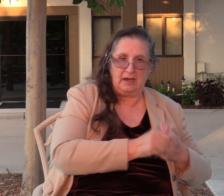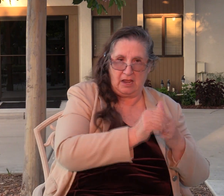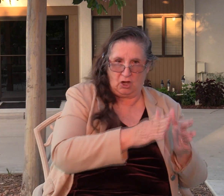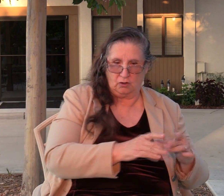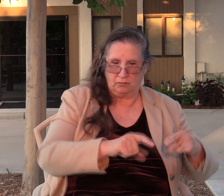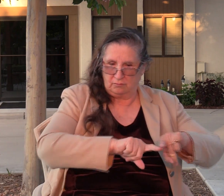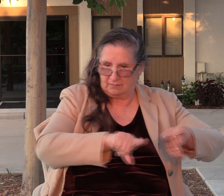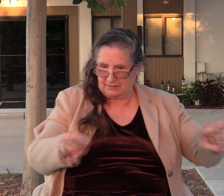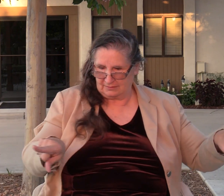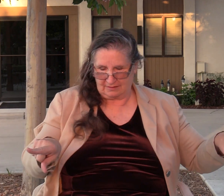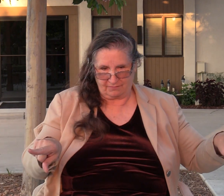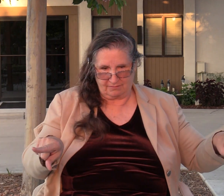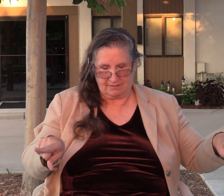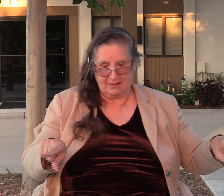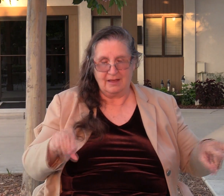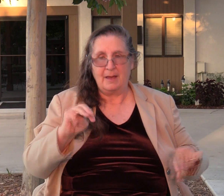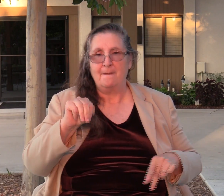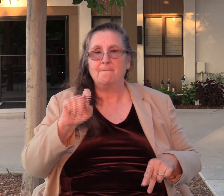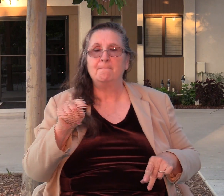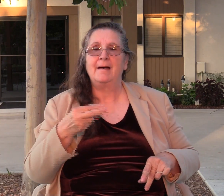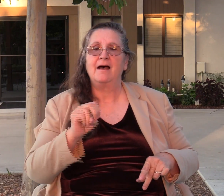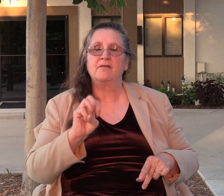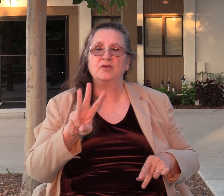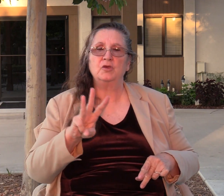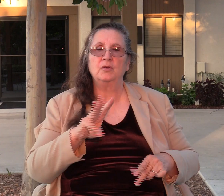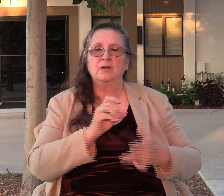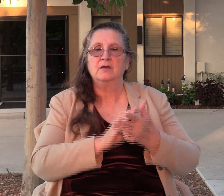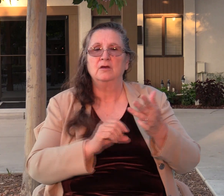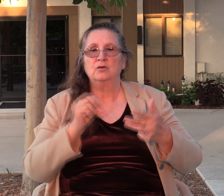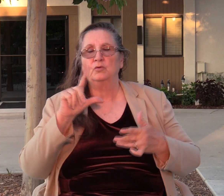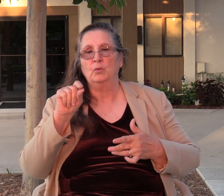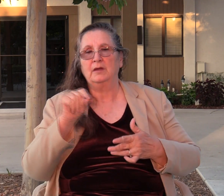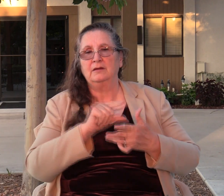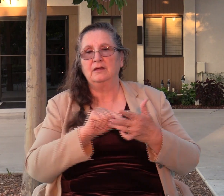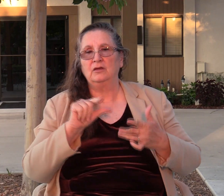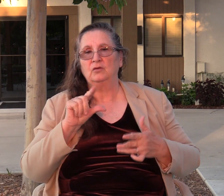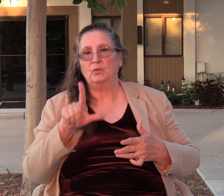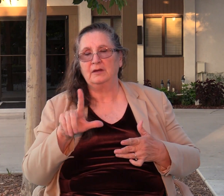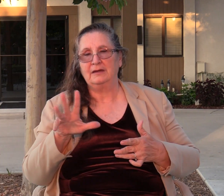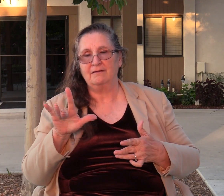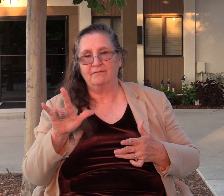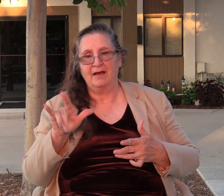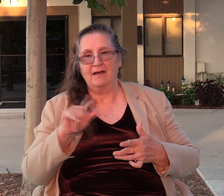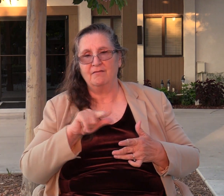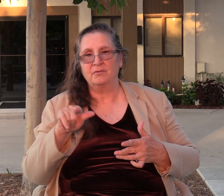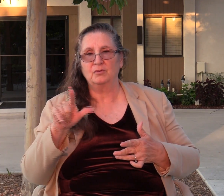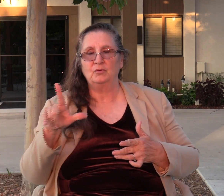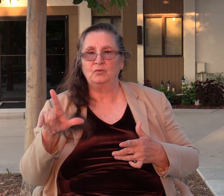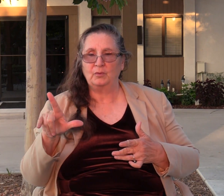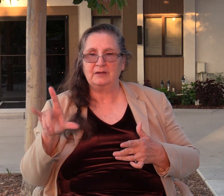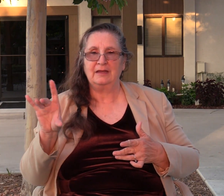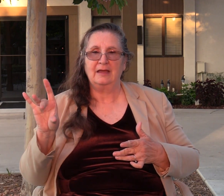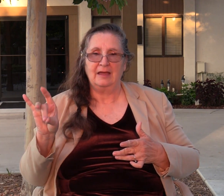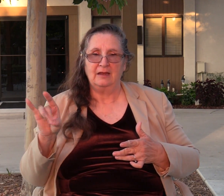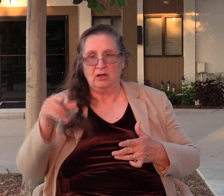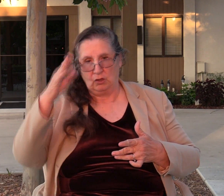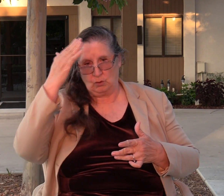In Matthew chapter 20, verses 25 through 28, Jesus, speaking to his disciples, said, You know that the rulers of the